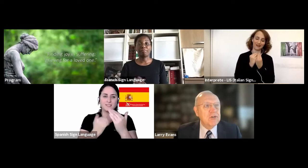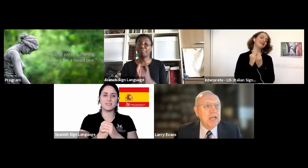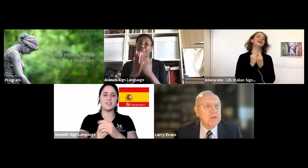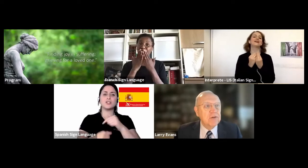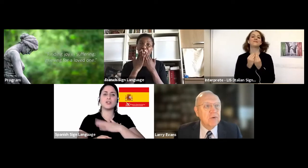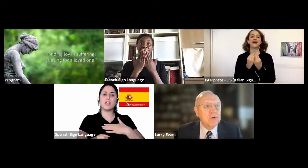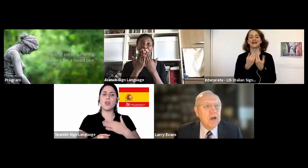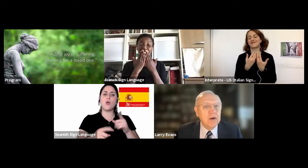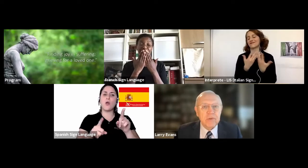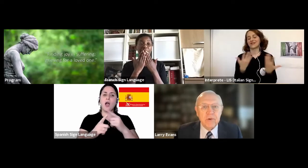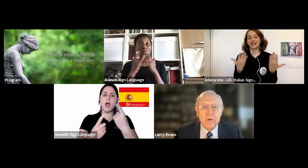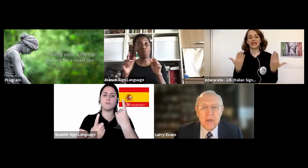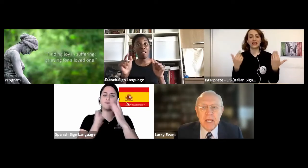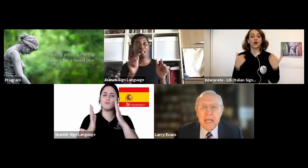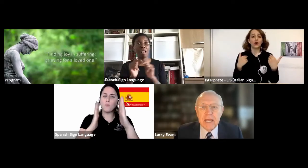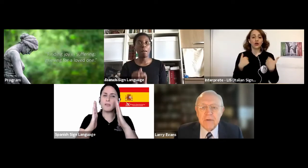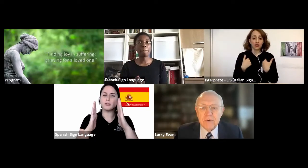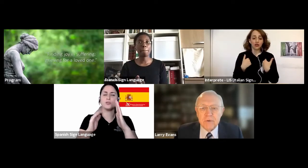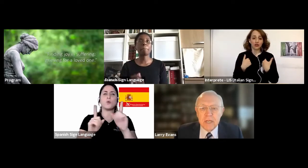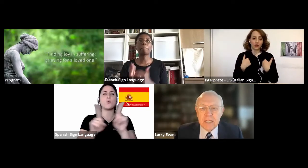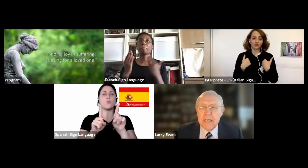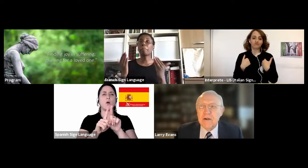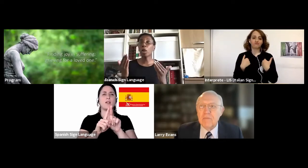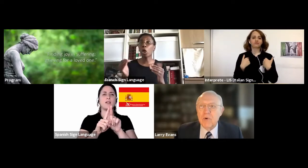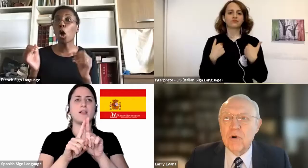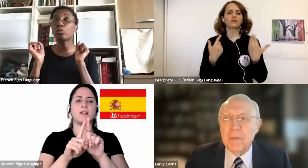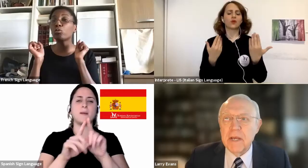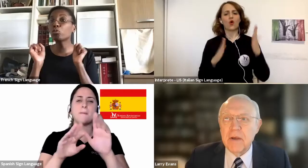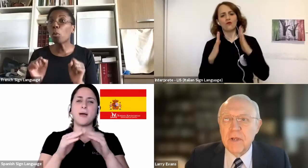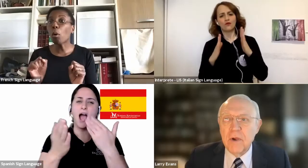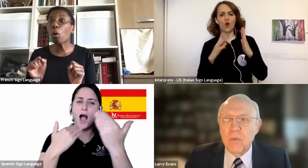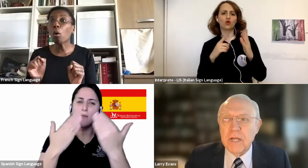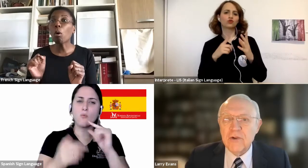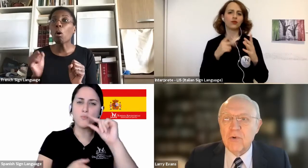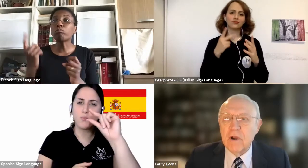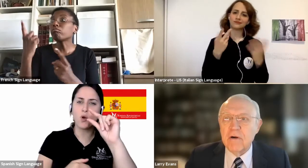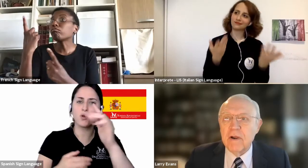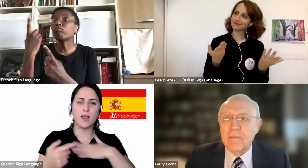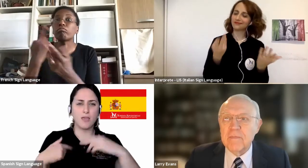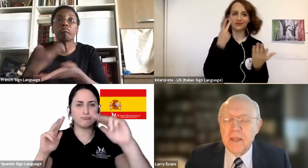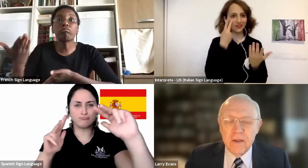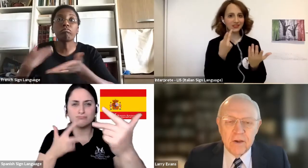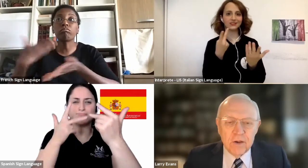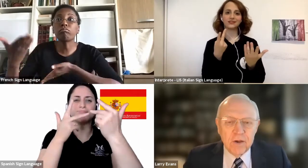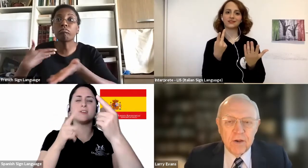have a chance to talk with you and to hear more about what you are,